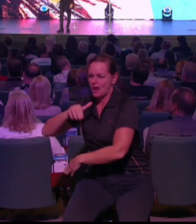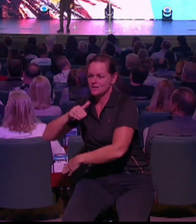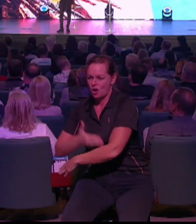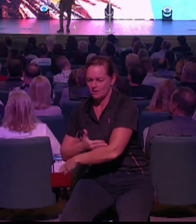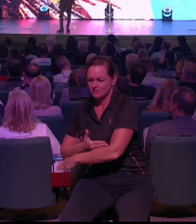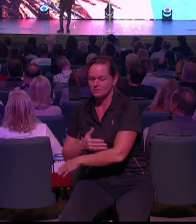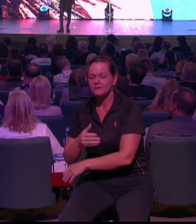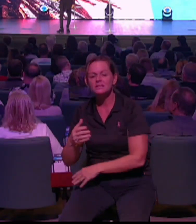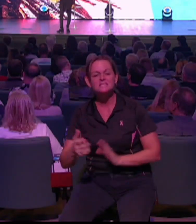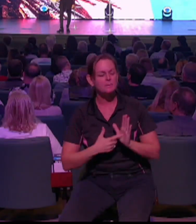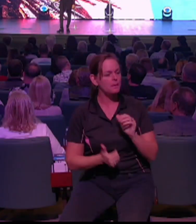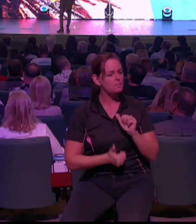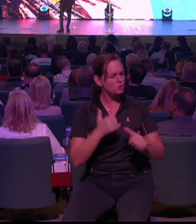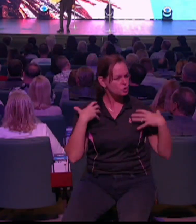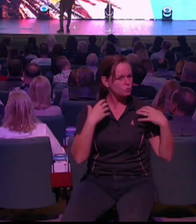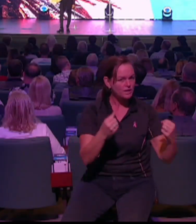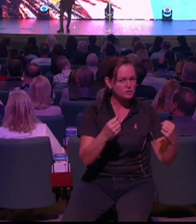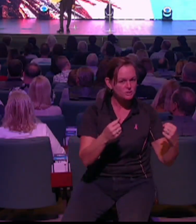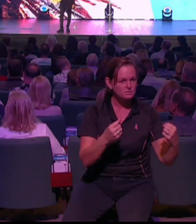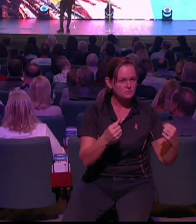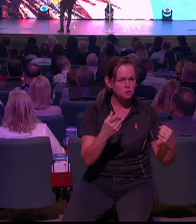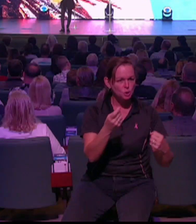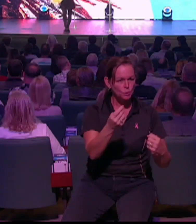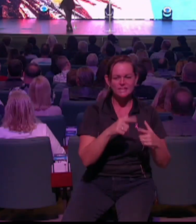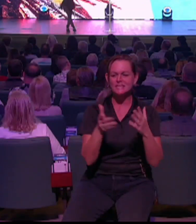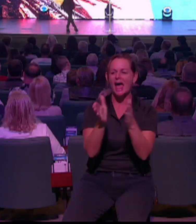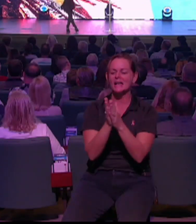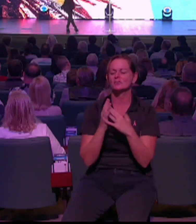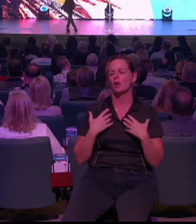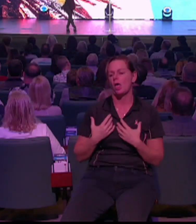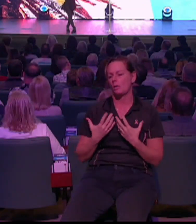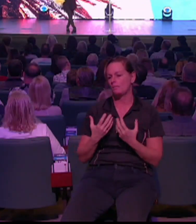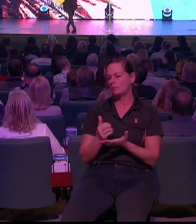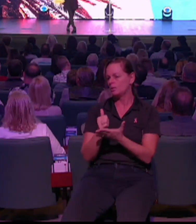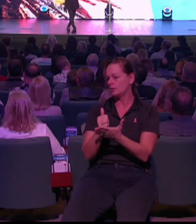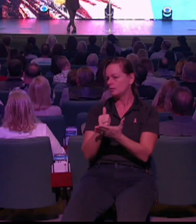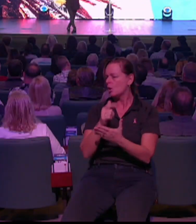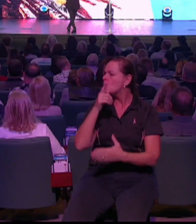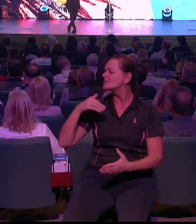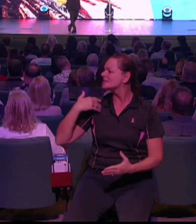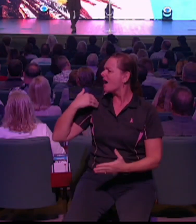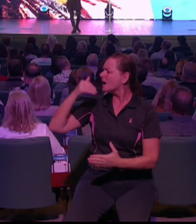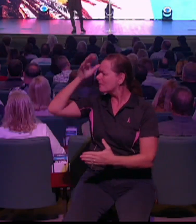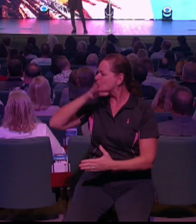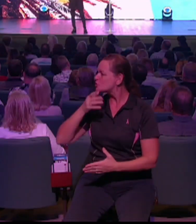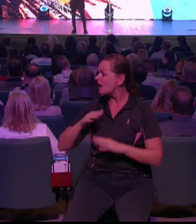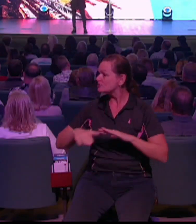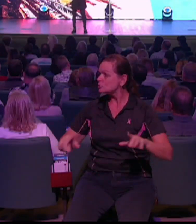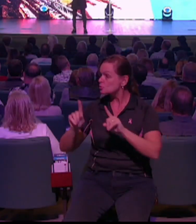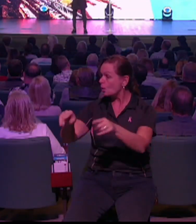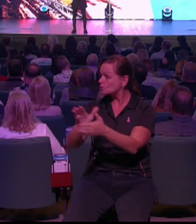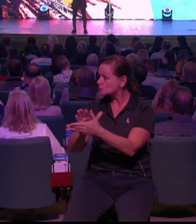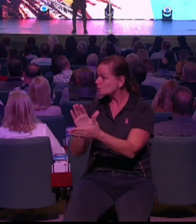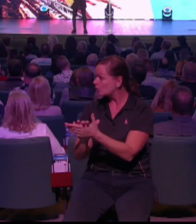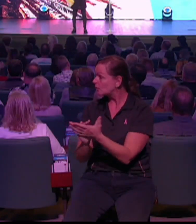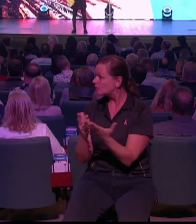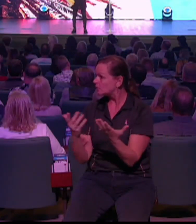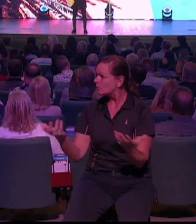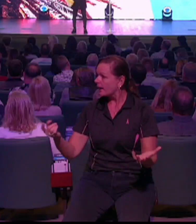is to ask for help. Do I have any young parents here? You have kids that go to school. Okay. I don't know if this